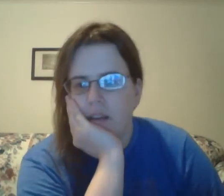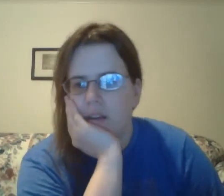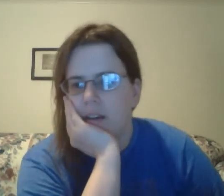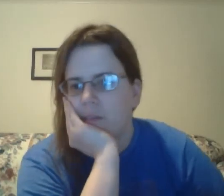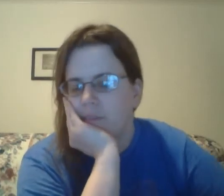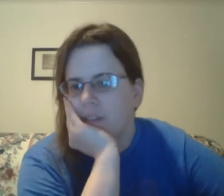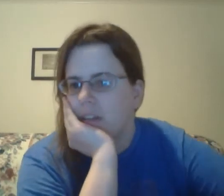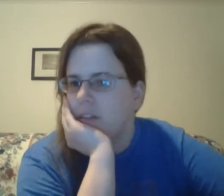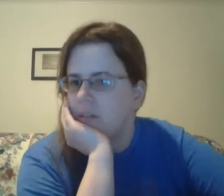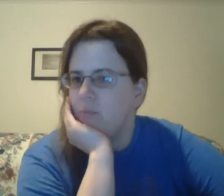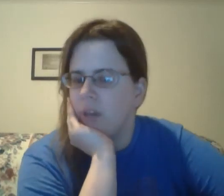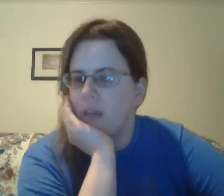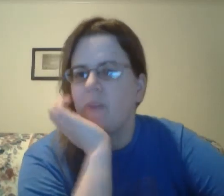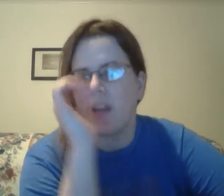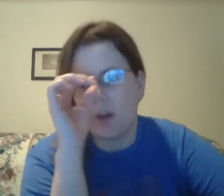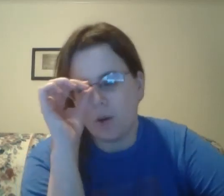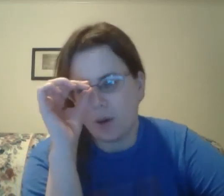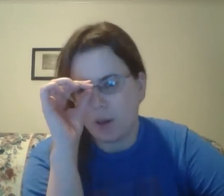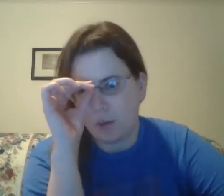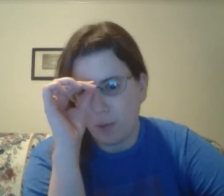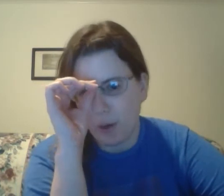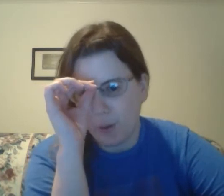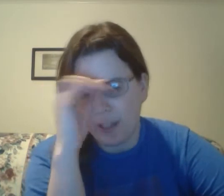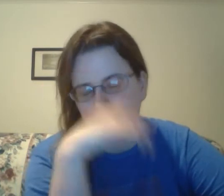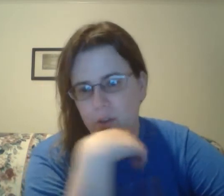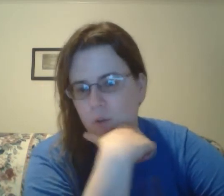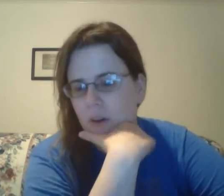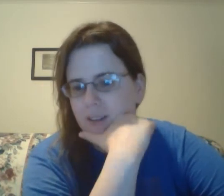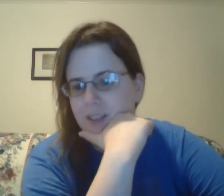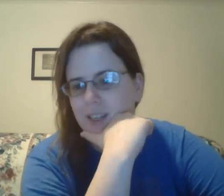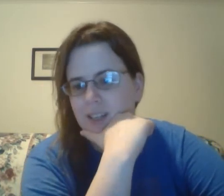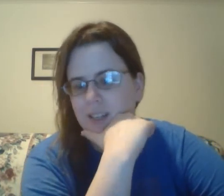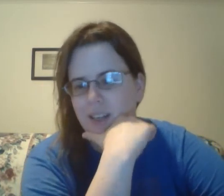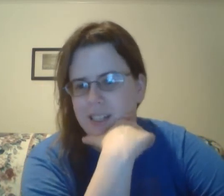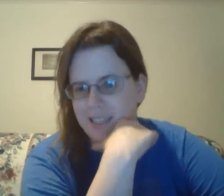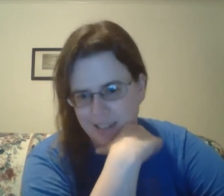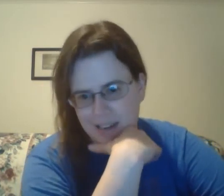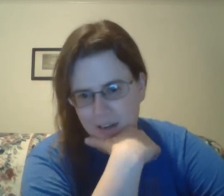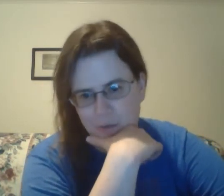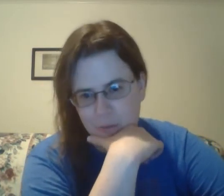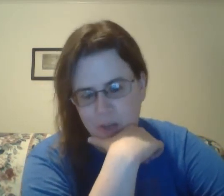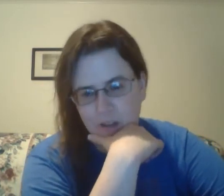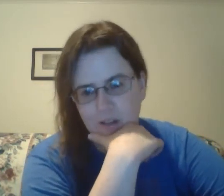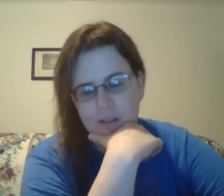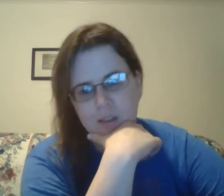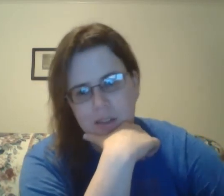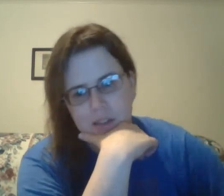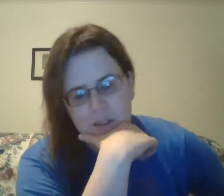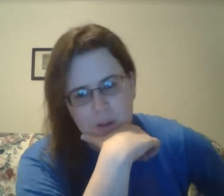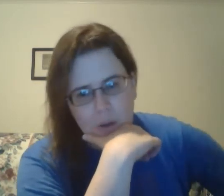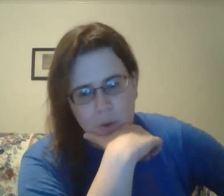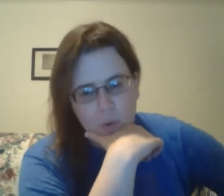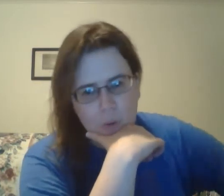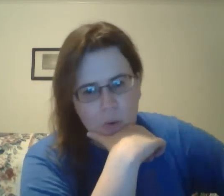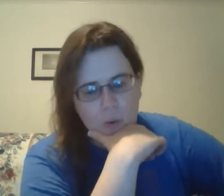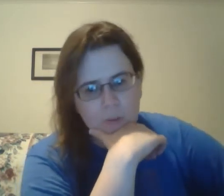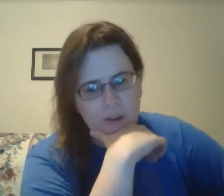Hi. Pre-game video. We're going up against the New Orleans Saints on Sunday Night Football. Oh my